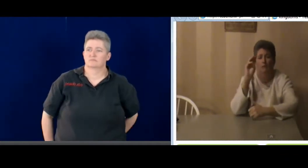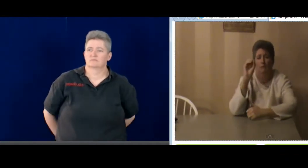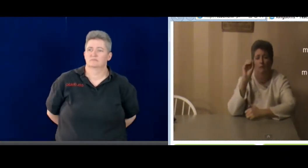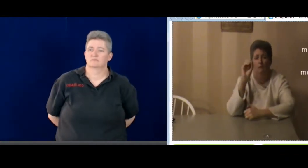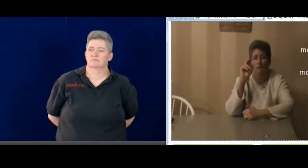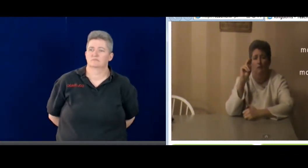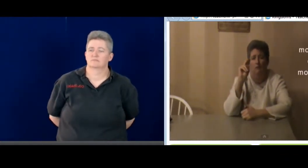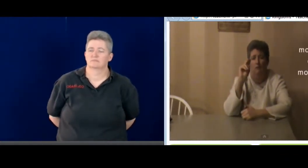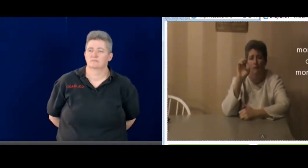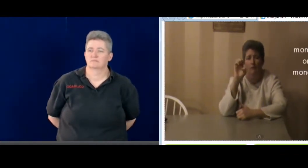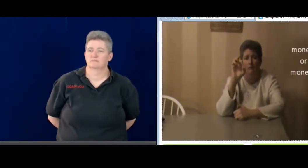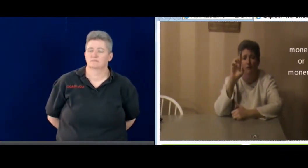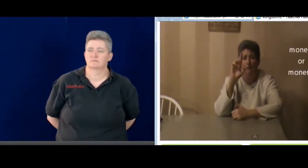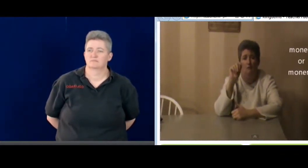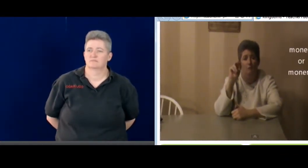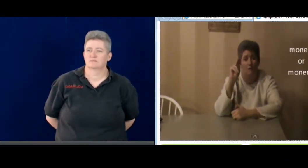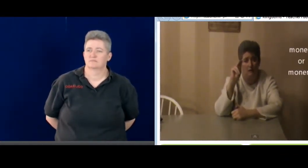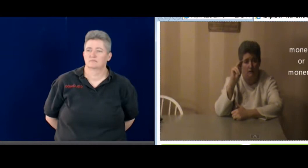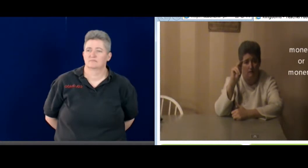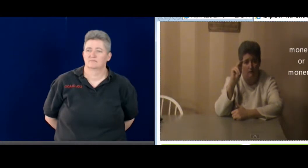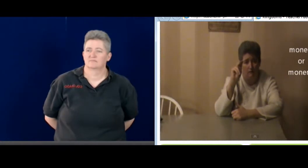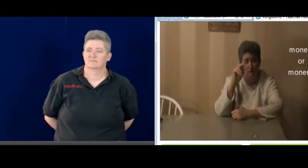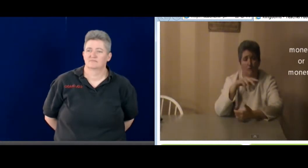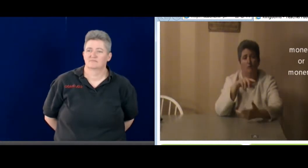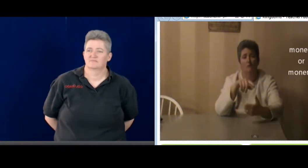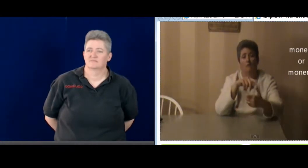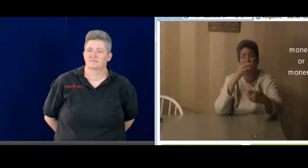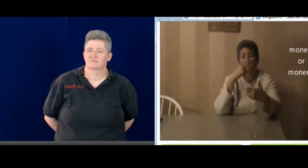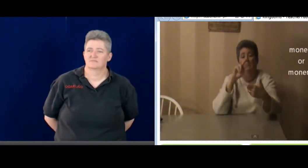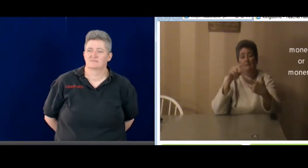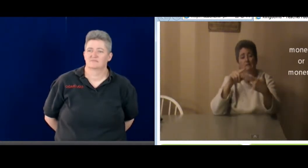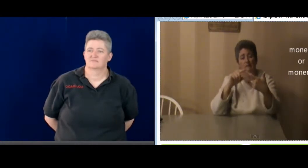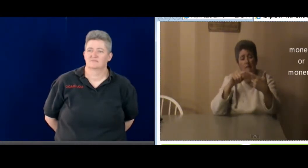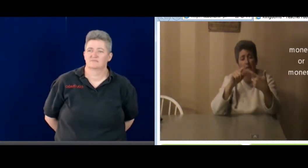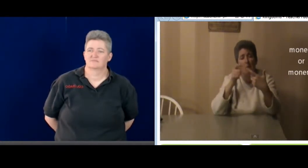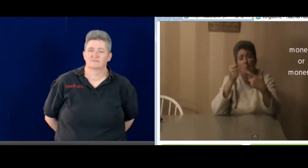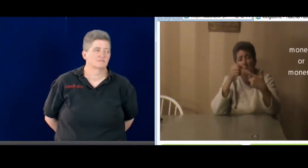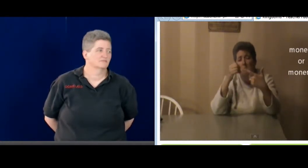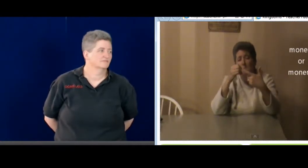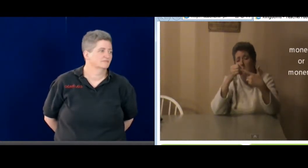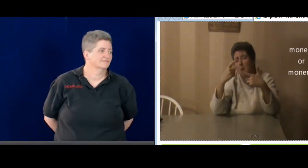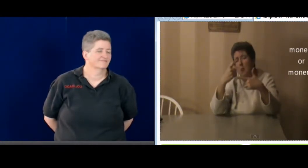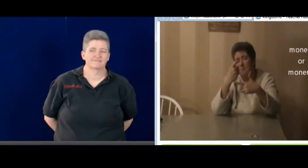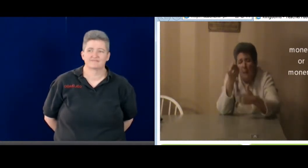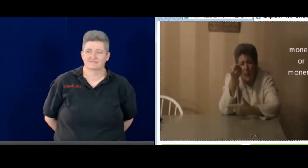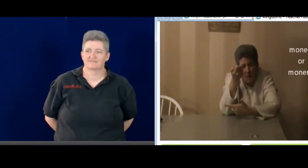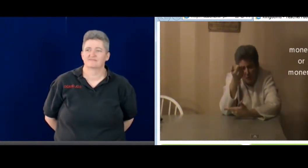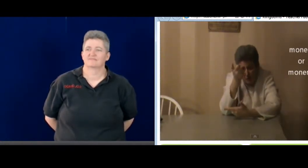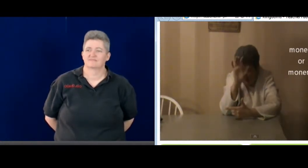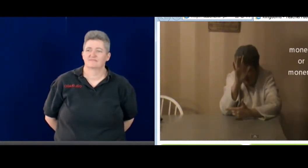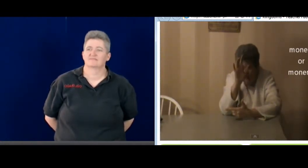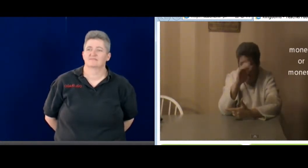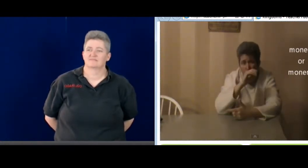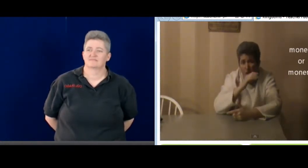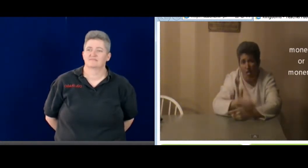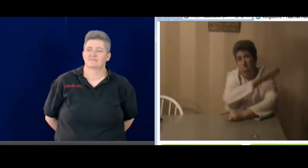those terms we'd start with are Monera or Monarian.